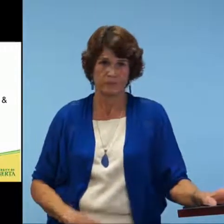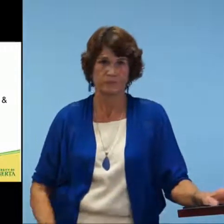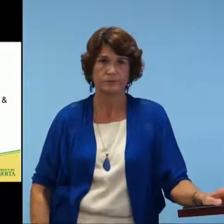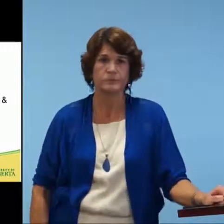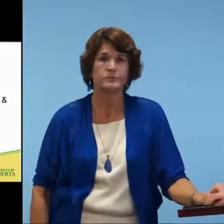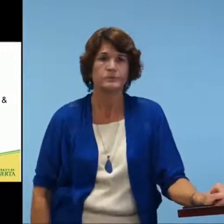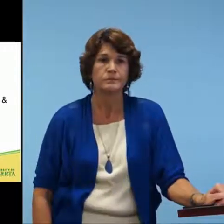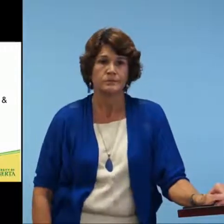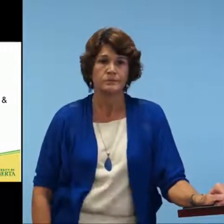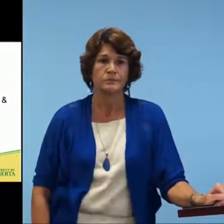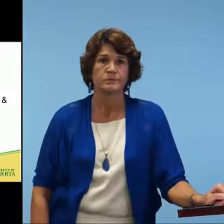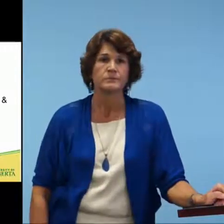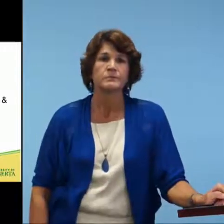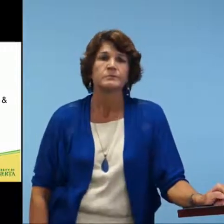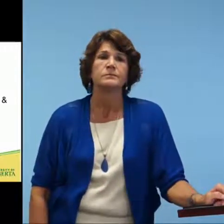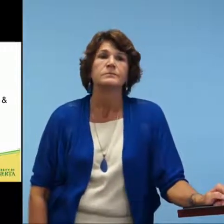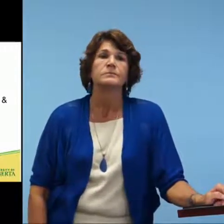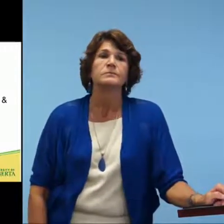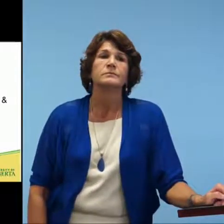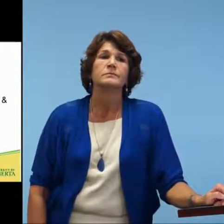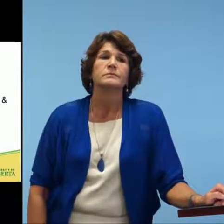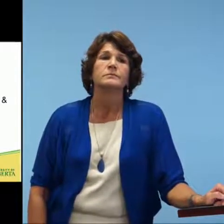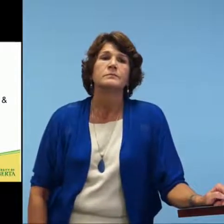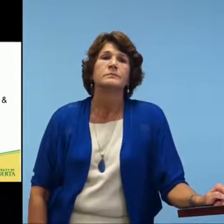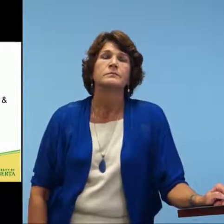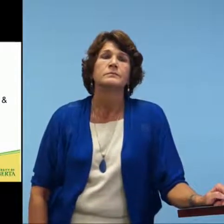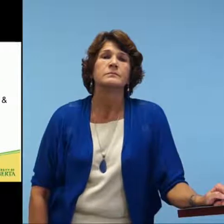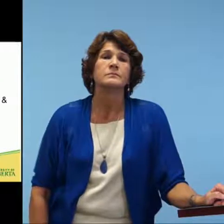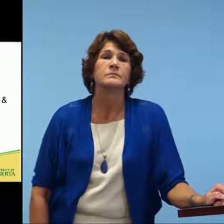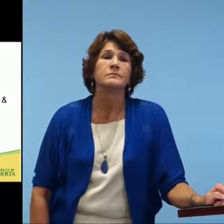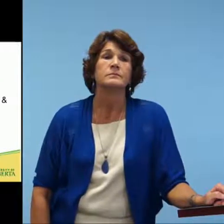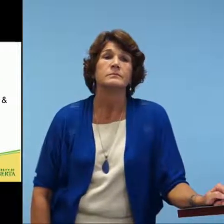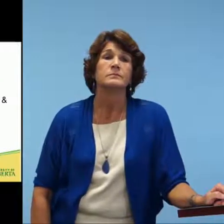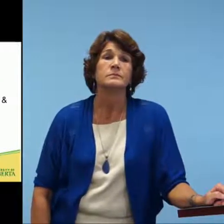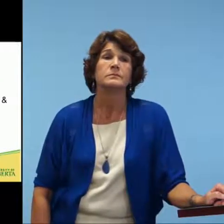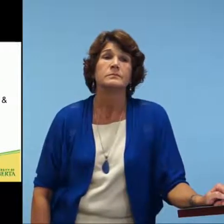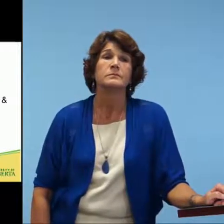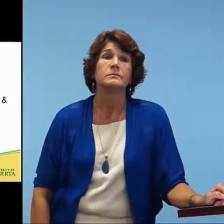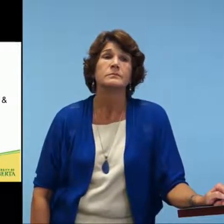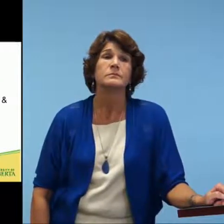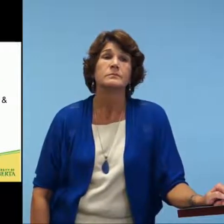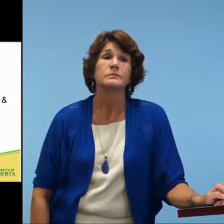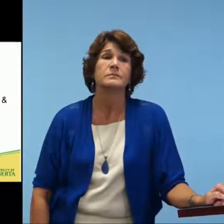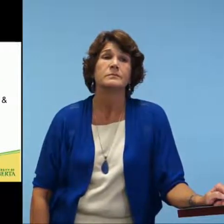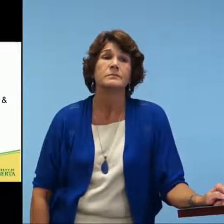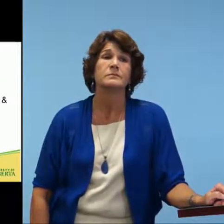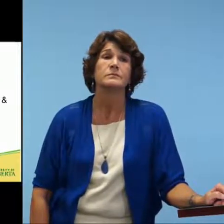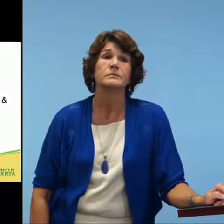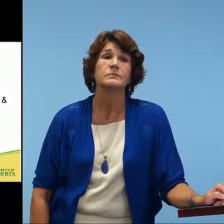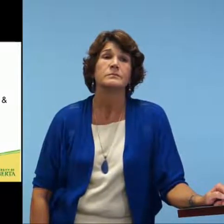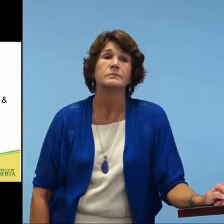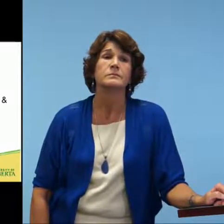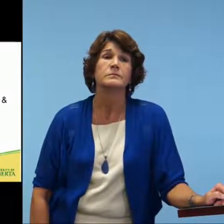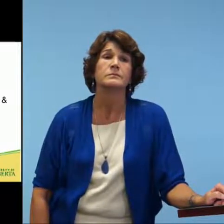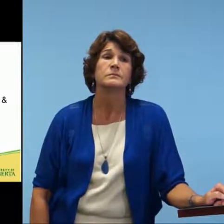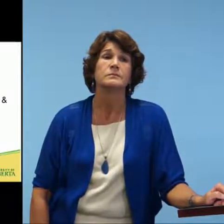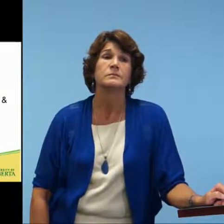So this is going back to the question about other resources for students who are learning sign and learning sign